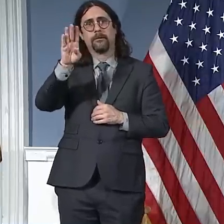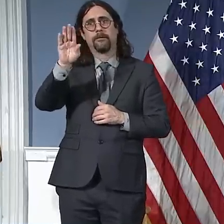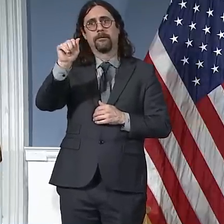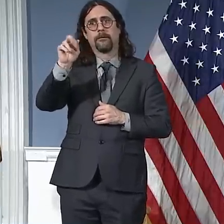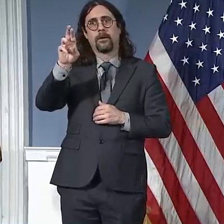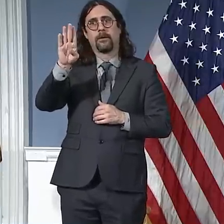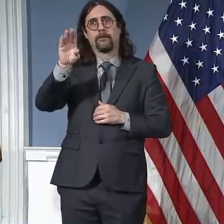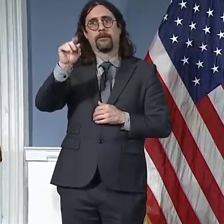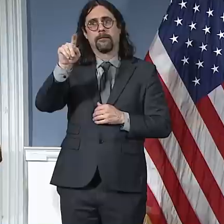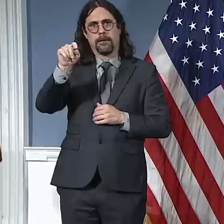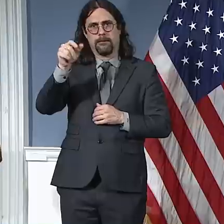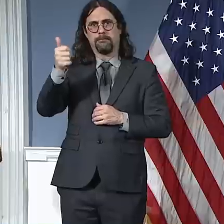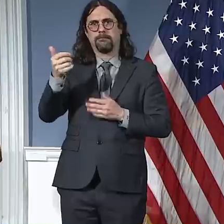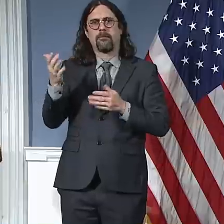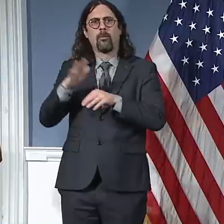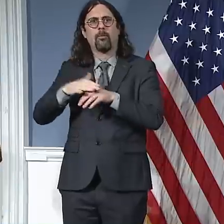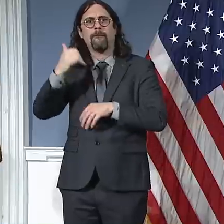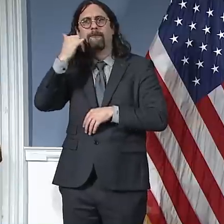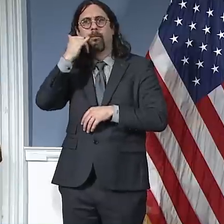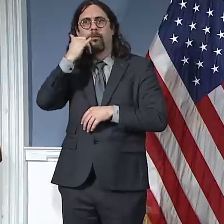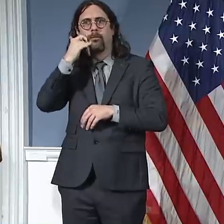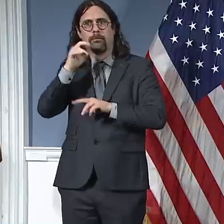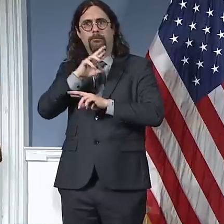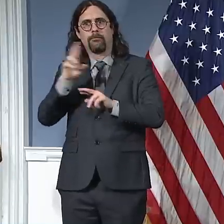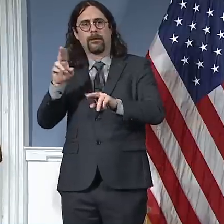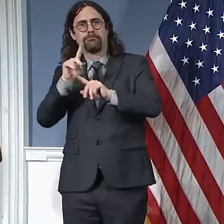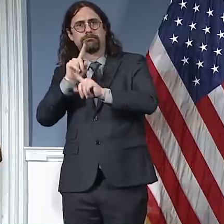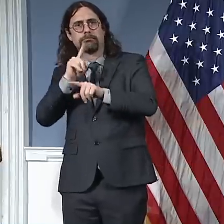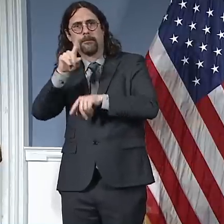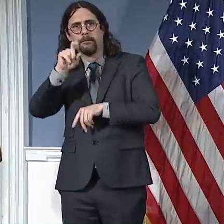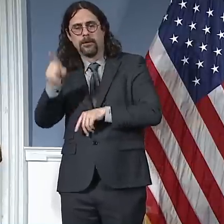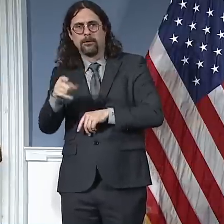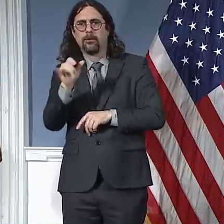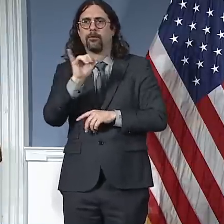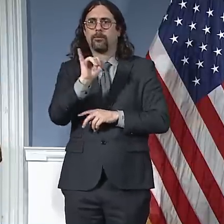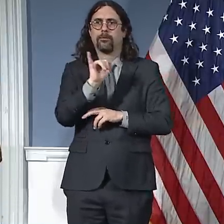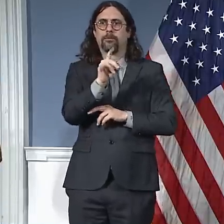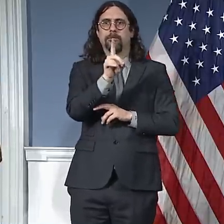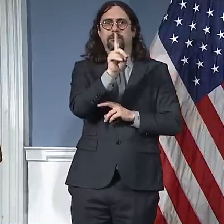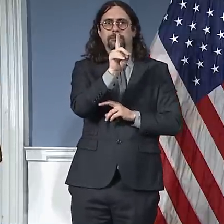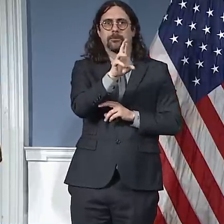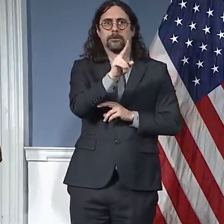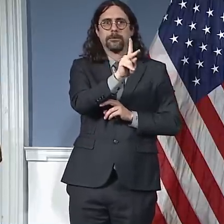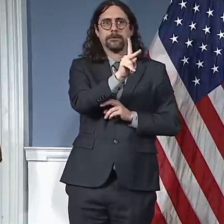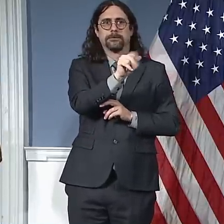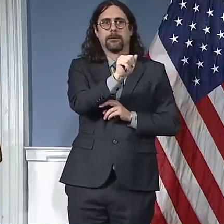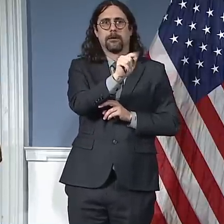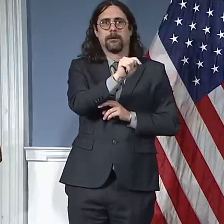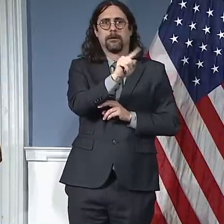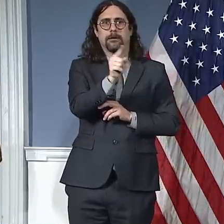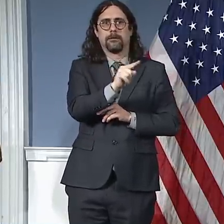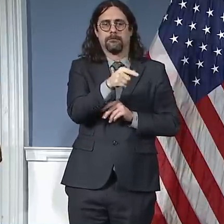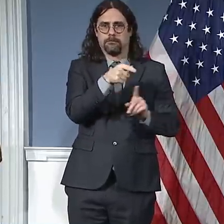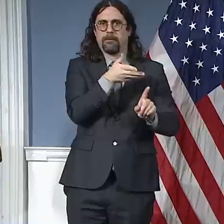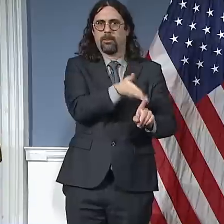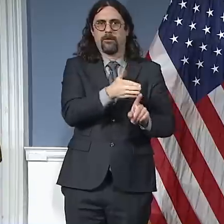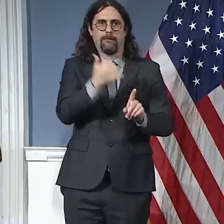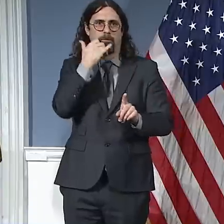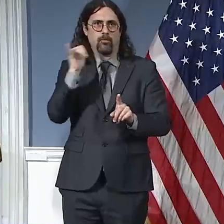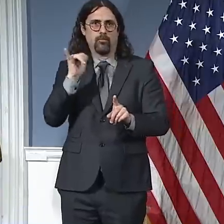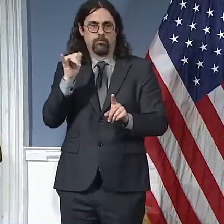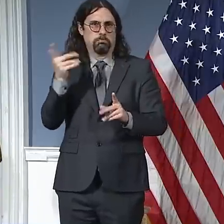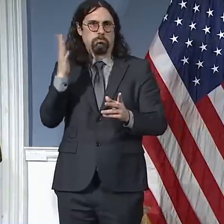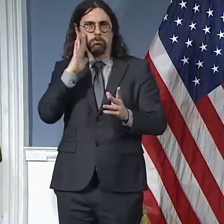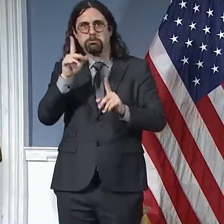to our colleagues in the media, if we need to get other commissioners on the line, just to let you know, we may ask you to pause your question while we get the